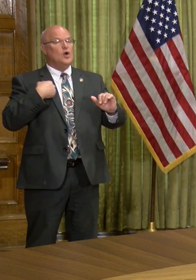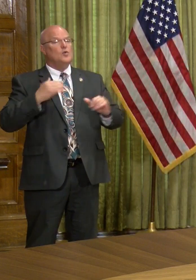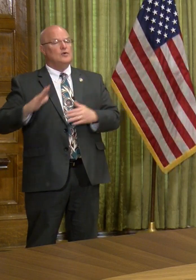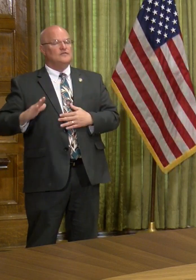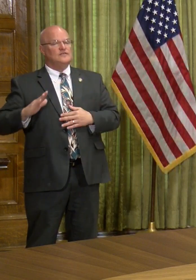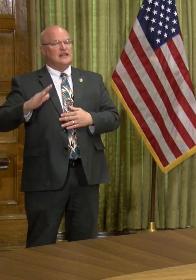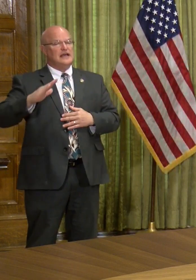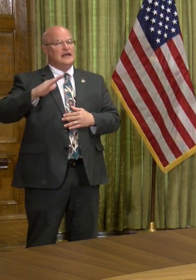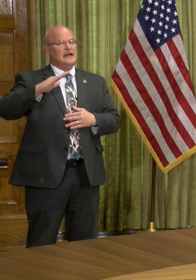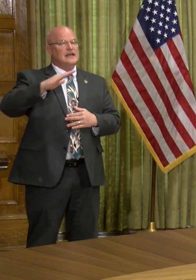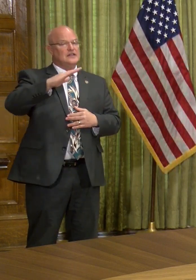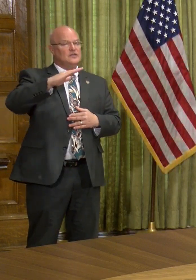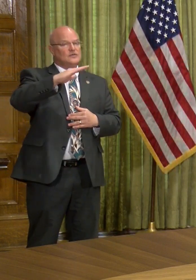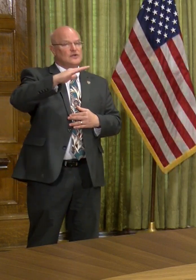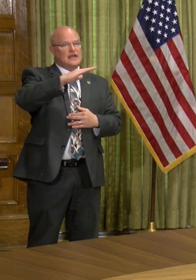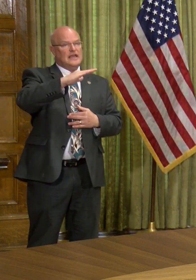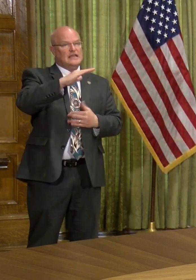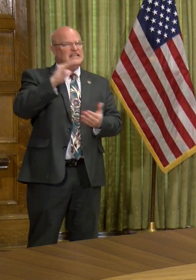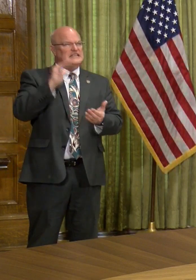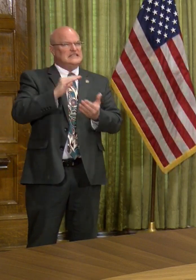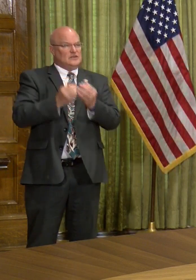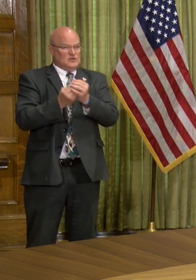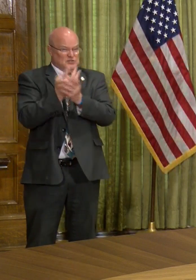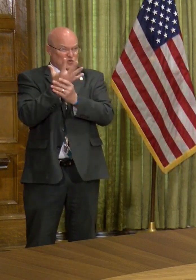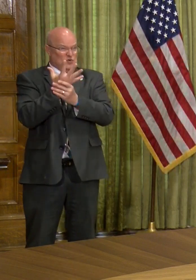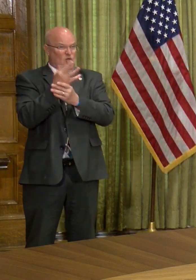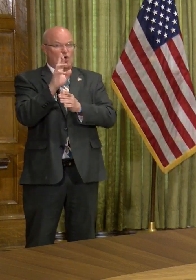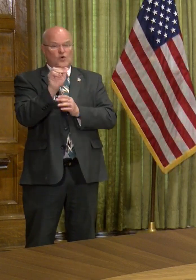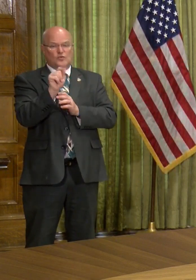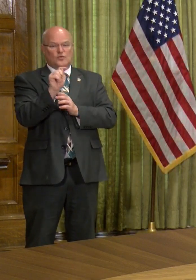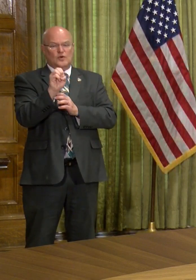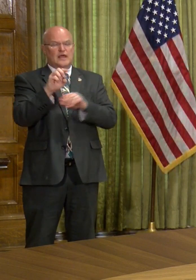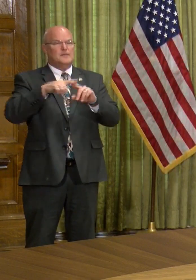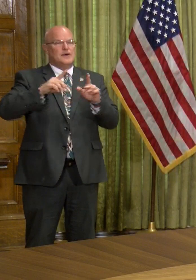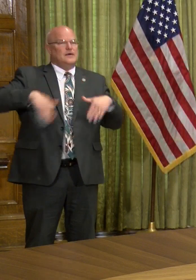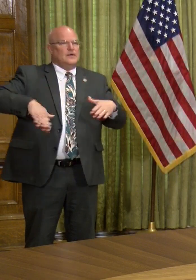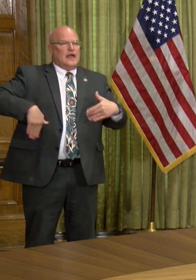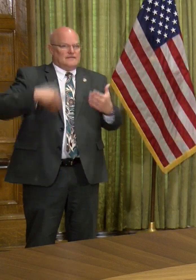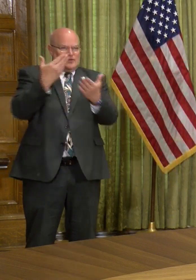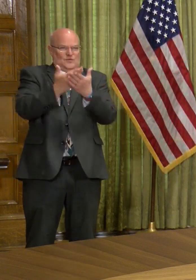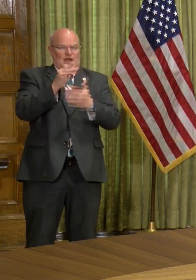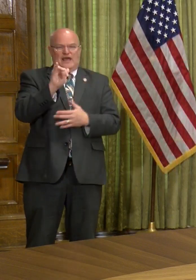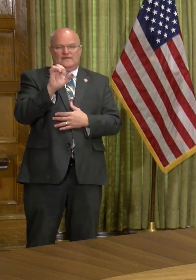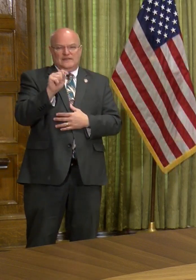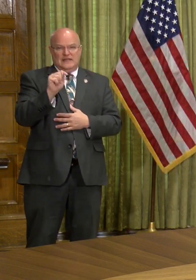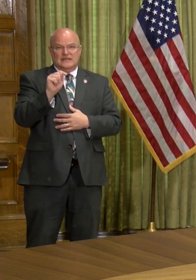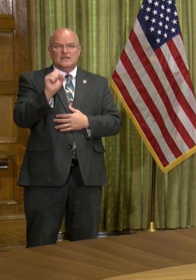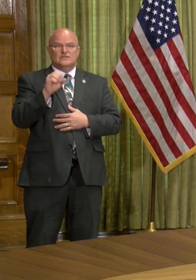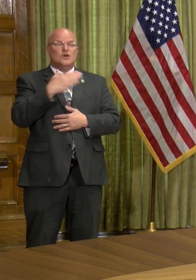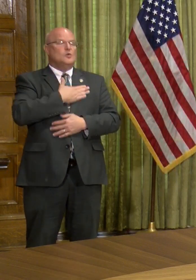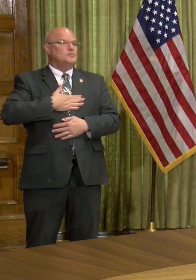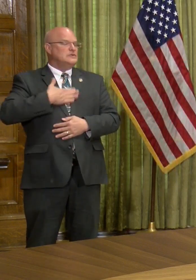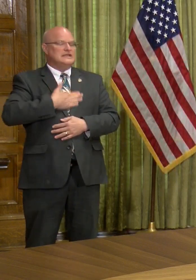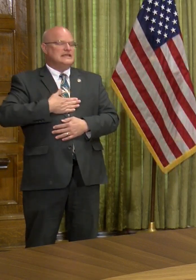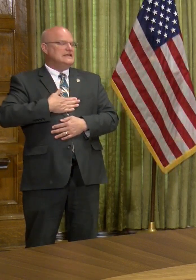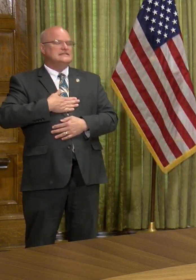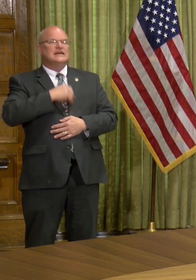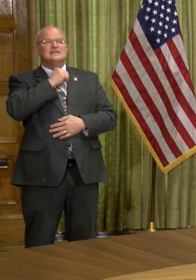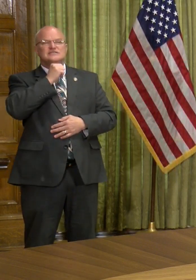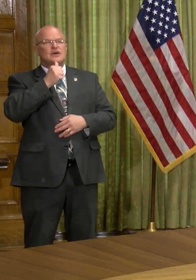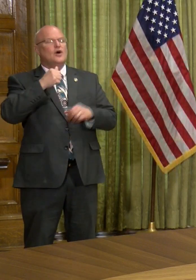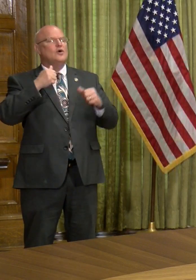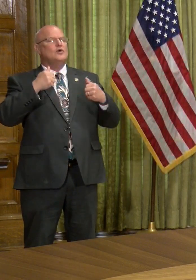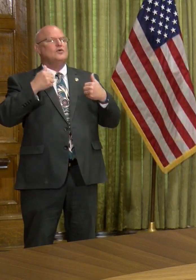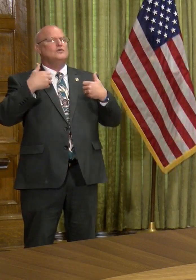flattened the rate. We have decreased the growth rate. But we're not there yet. And so everyone, do not let up despite